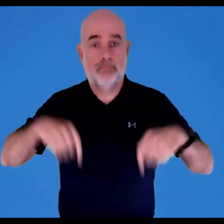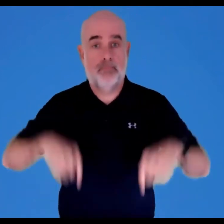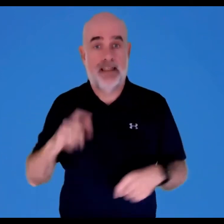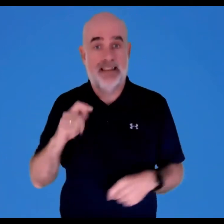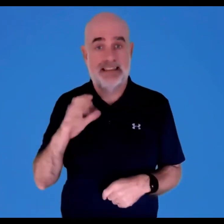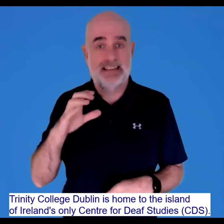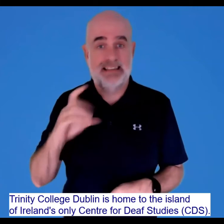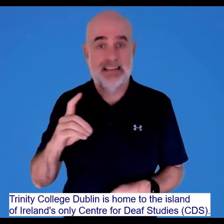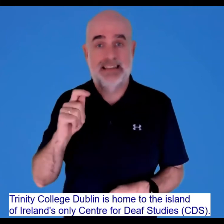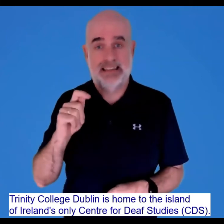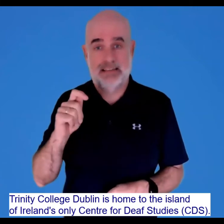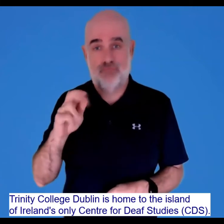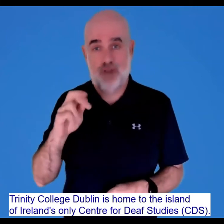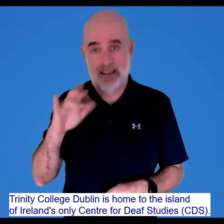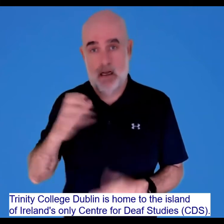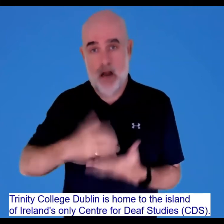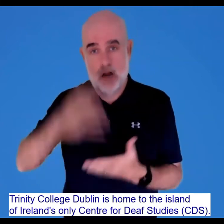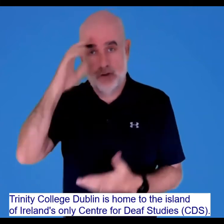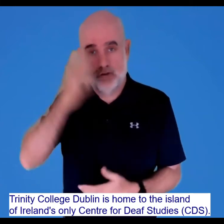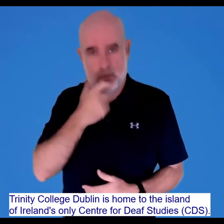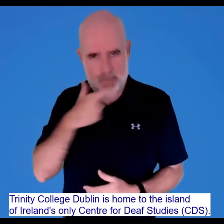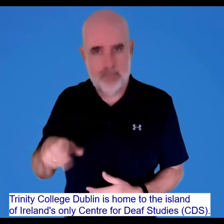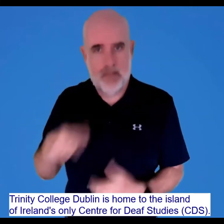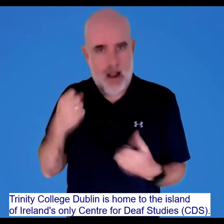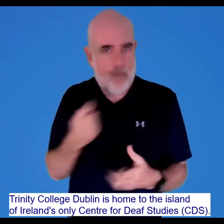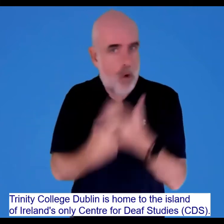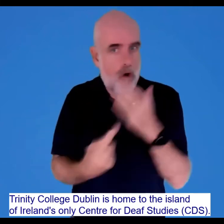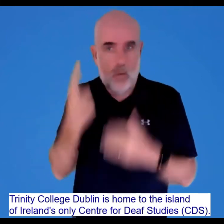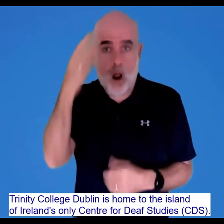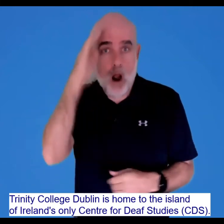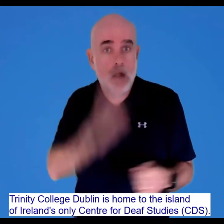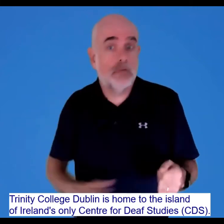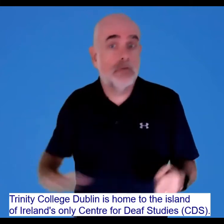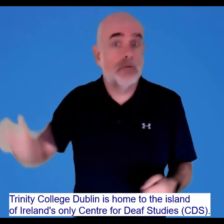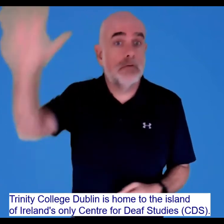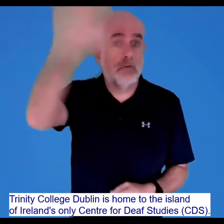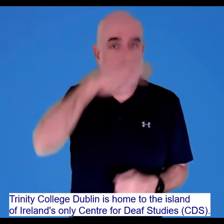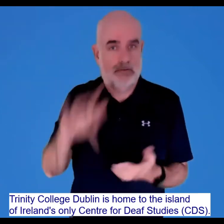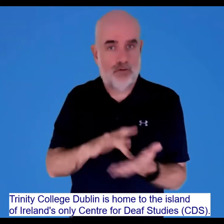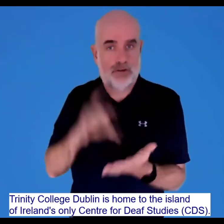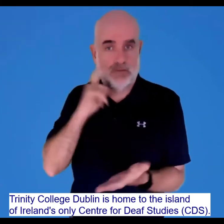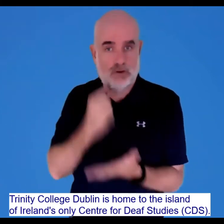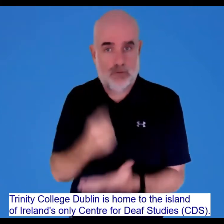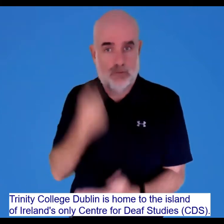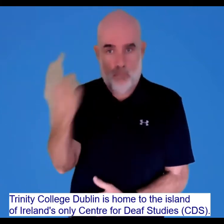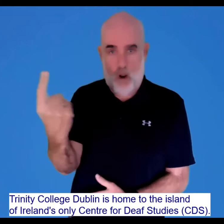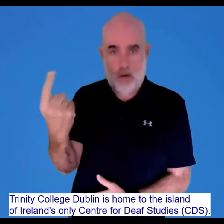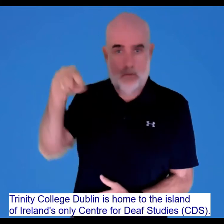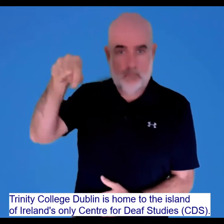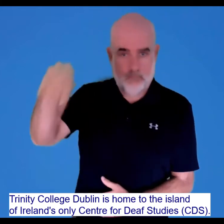Trinity College Dublin is home to the island of Ireland's only Centre for Deaf Studies